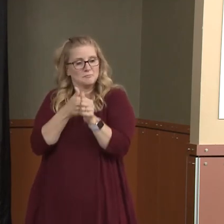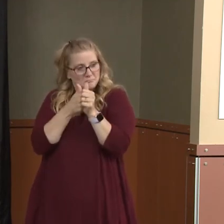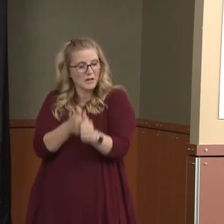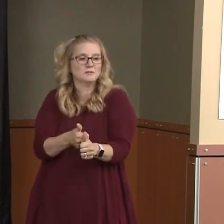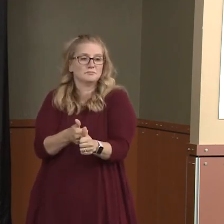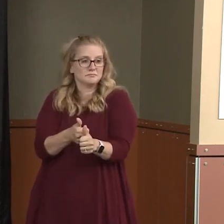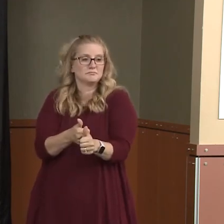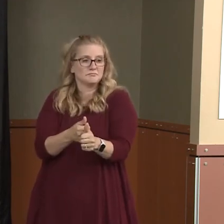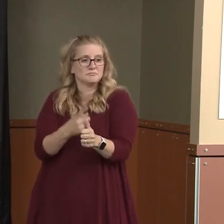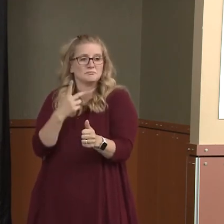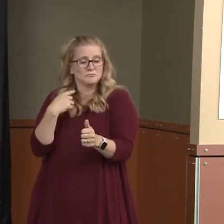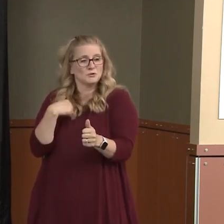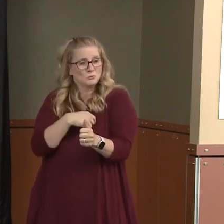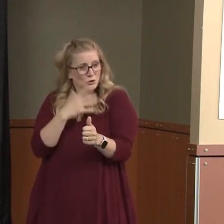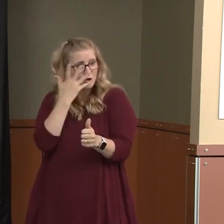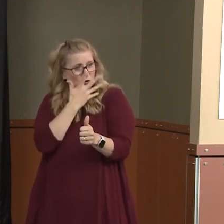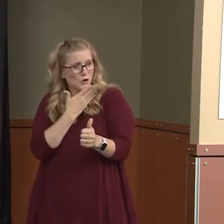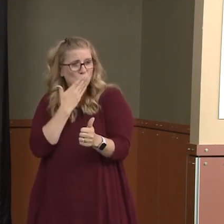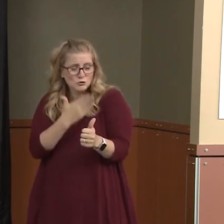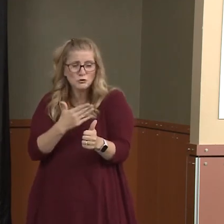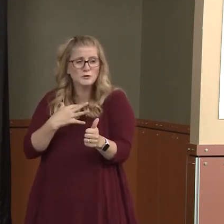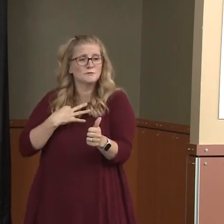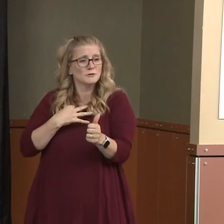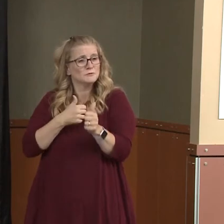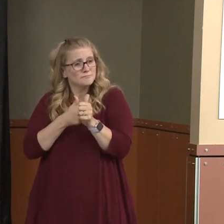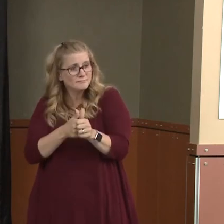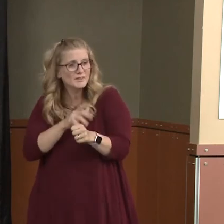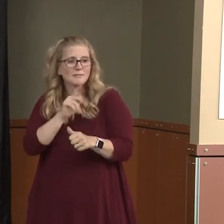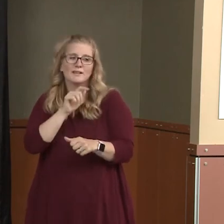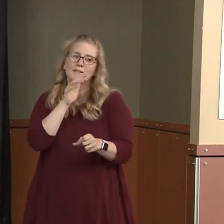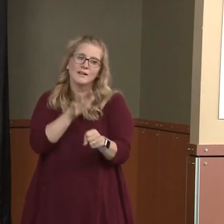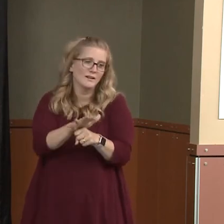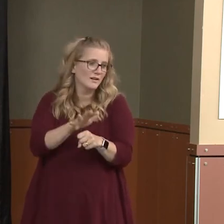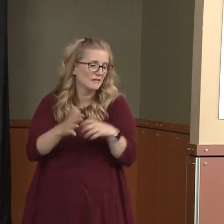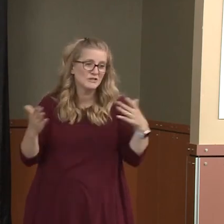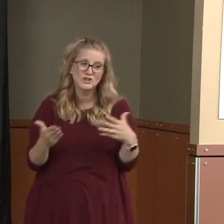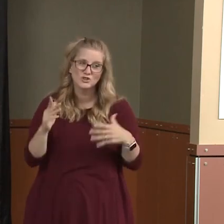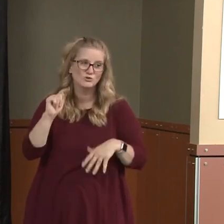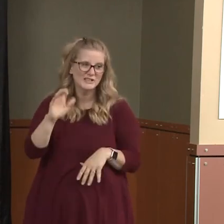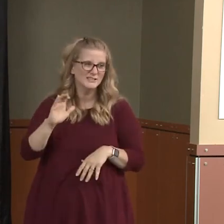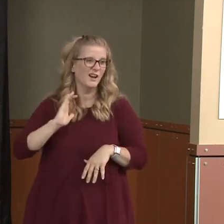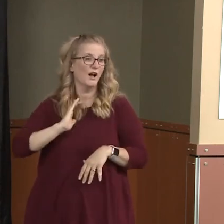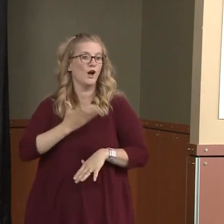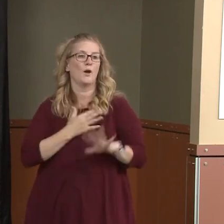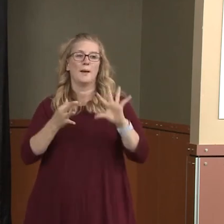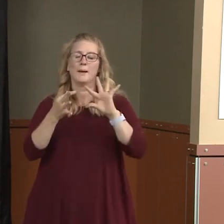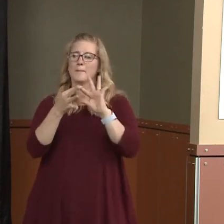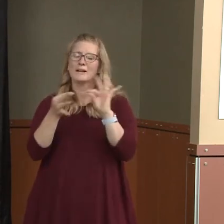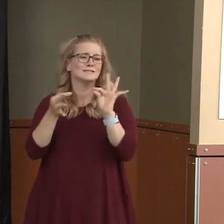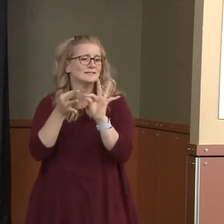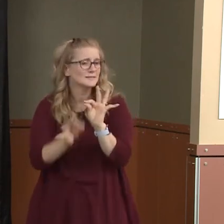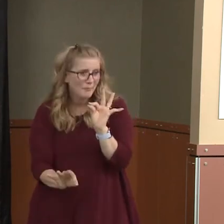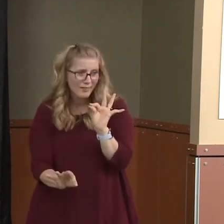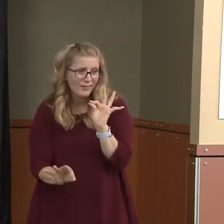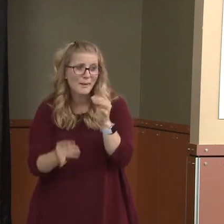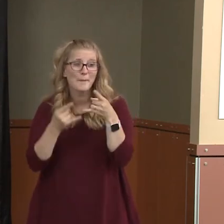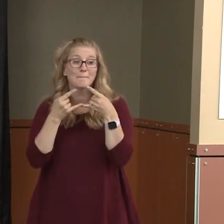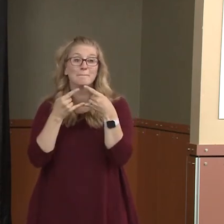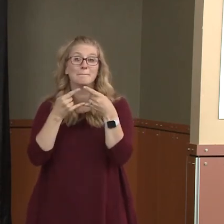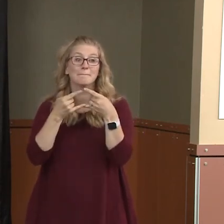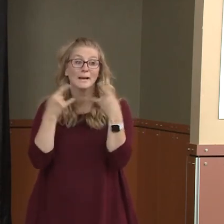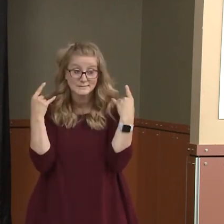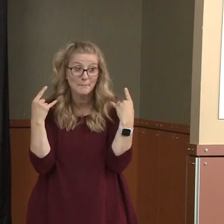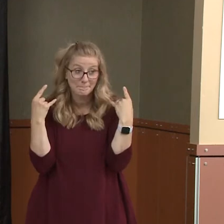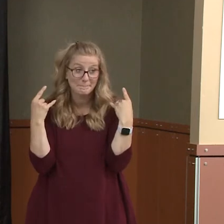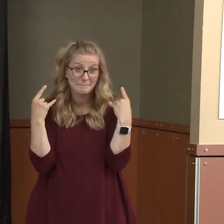compliance, not enough in the Tri-Cities. And our message is very, very simple. Just wear your mask. Mask up. And the